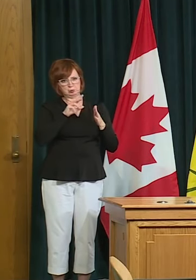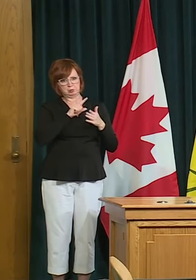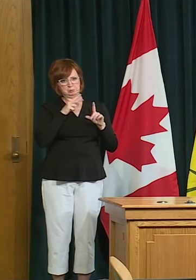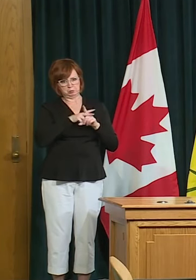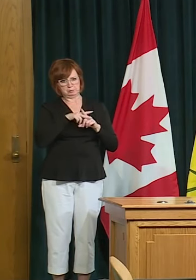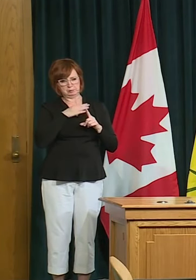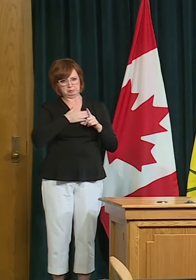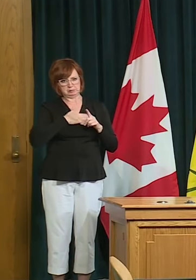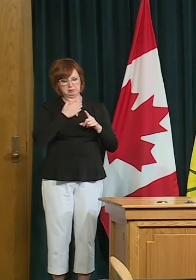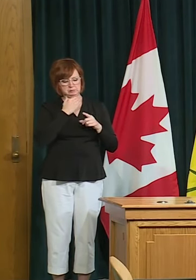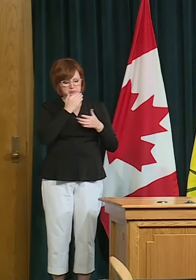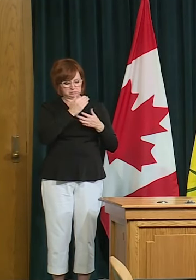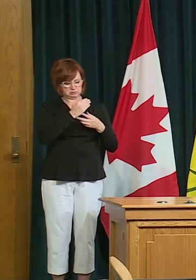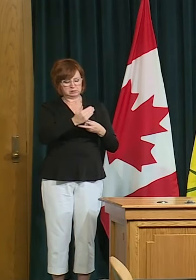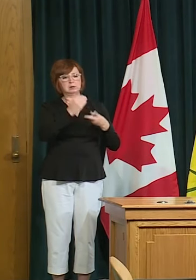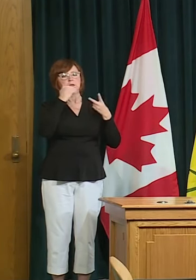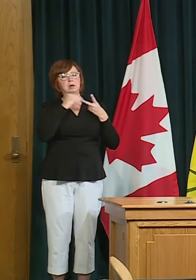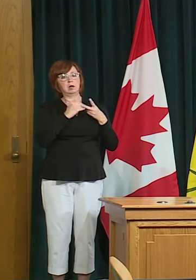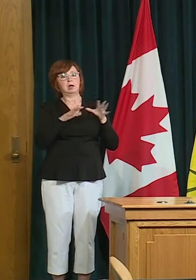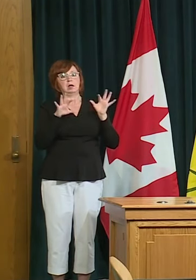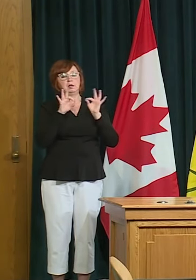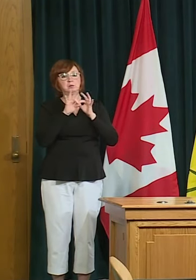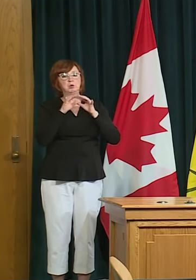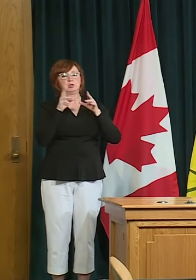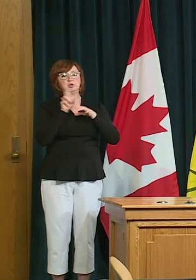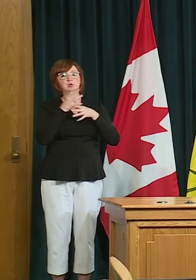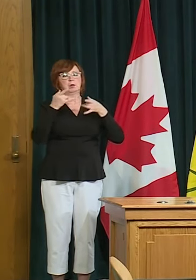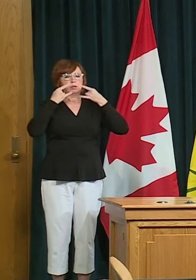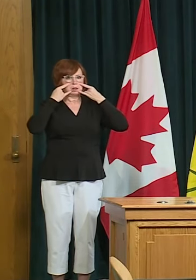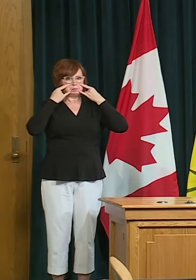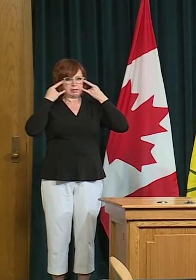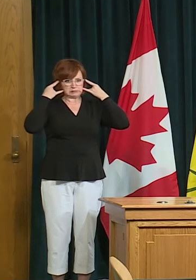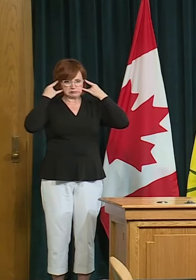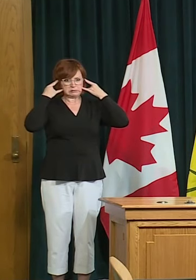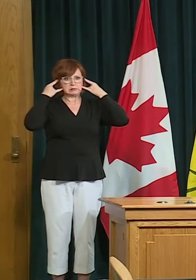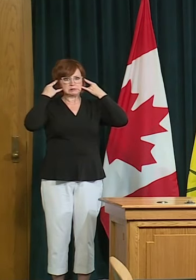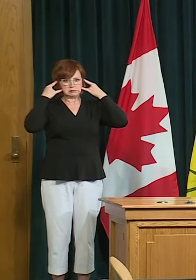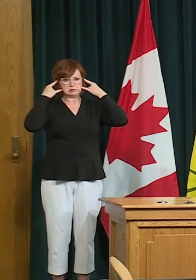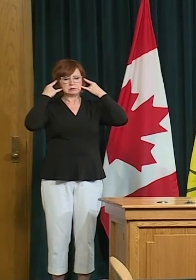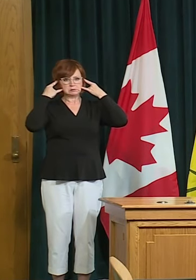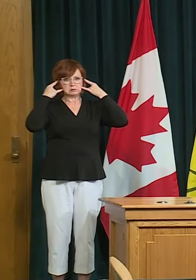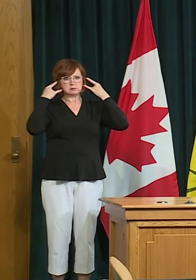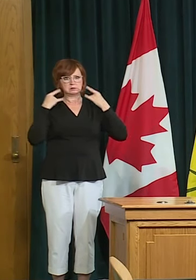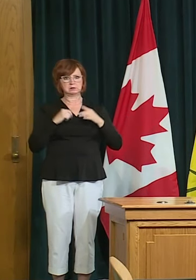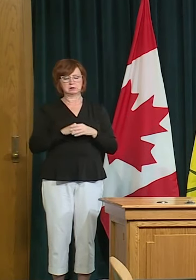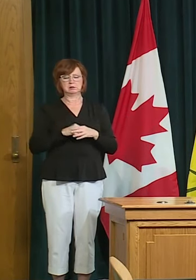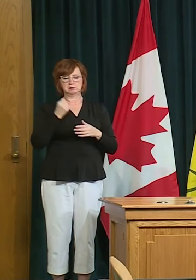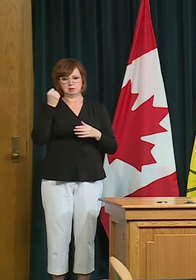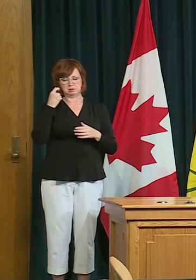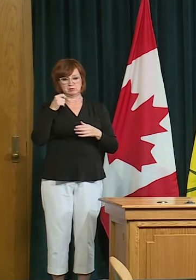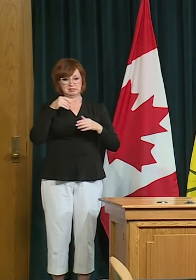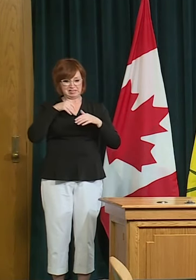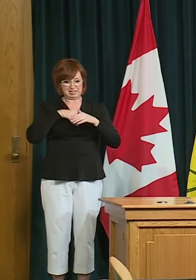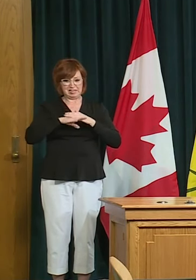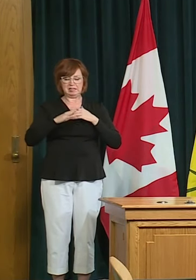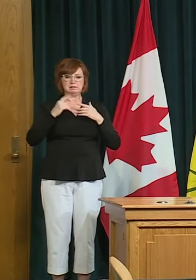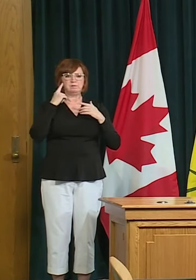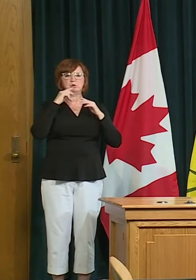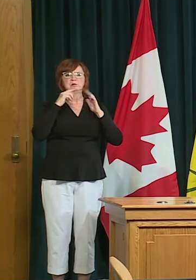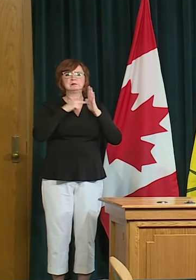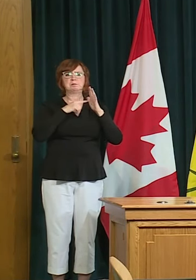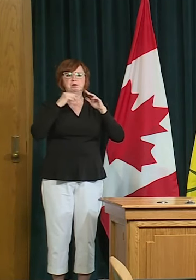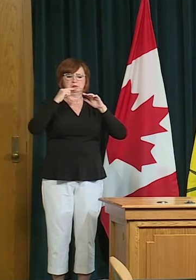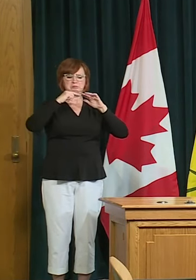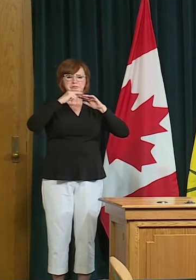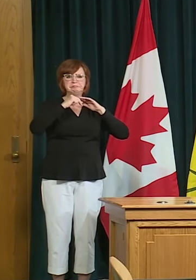wear a mask if you're going to get services less closer than two meters your provider may look very different because they may be wearing a mask